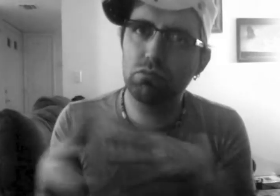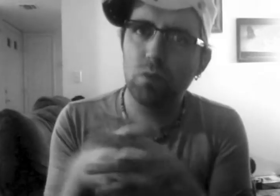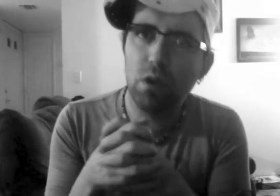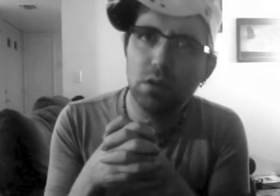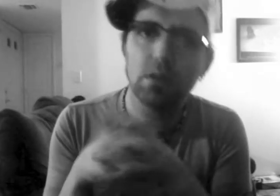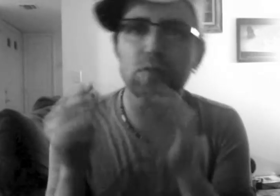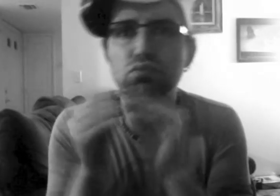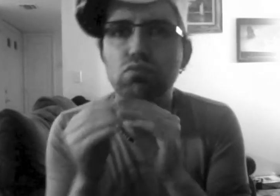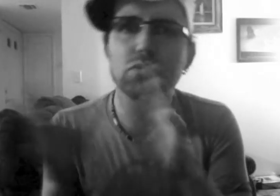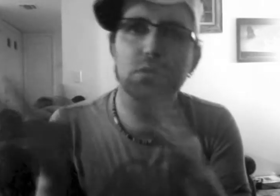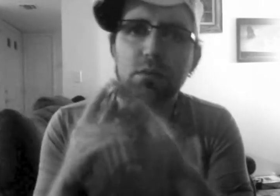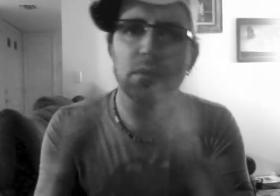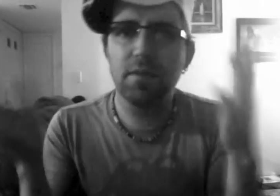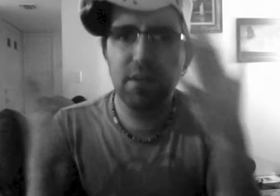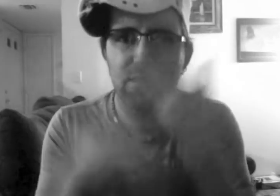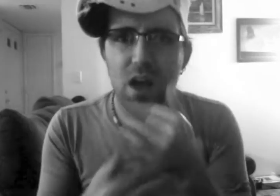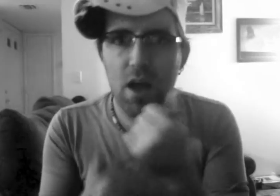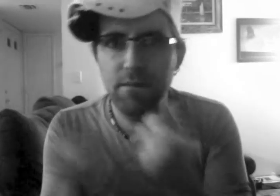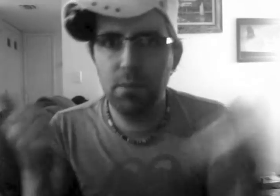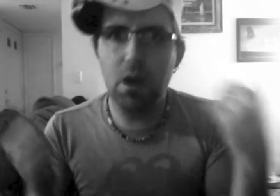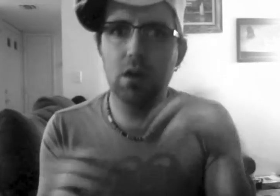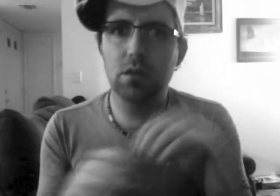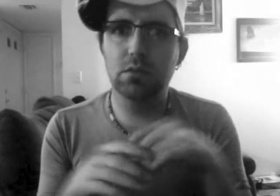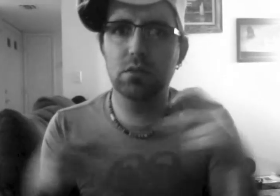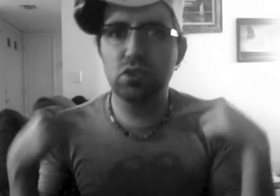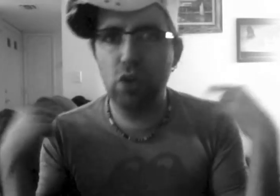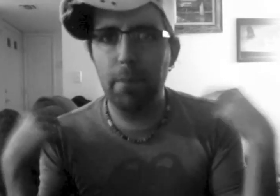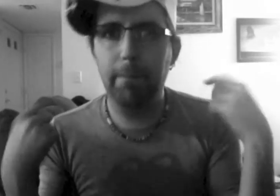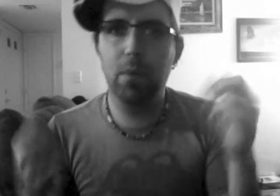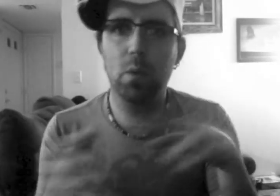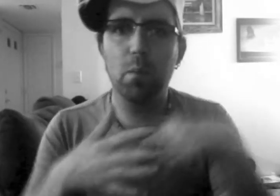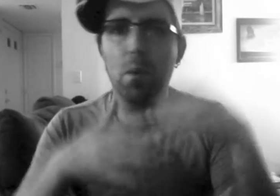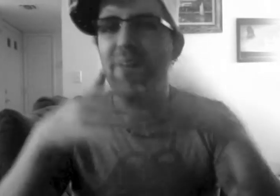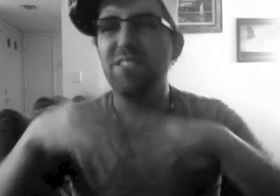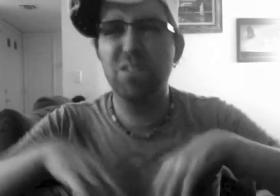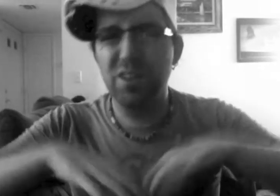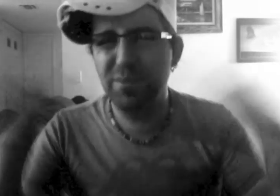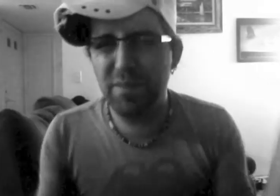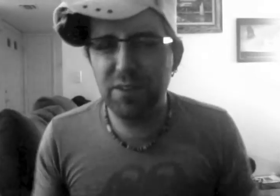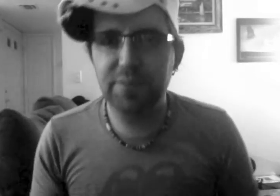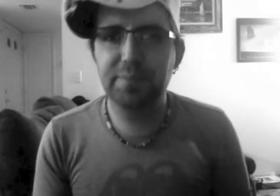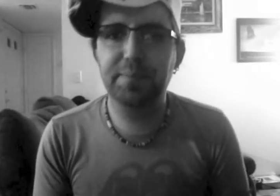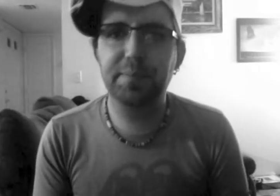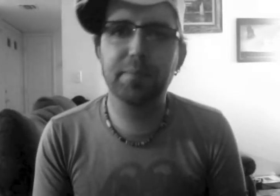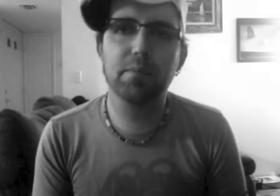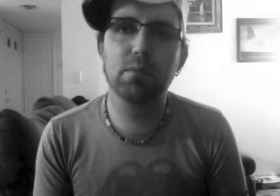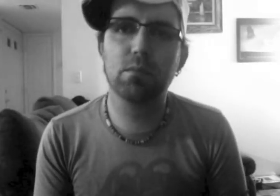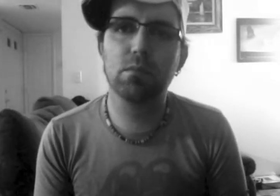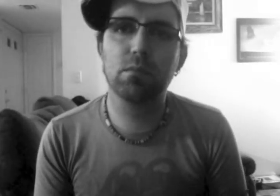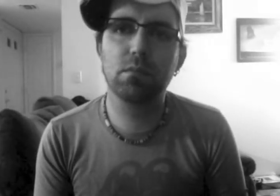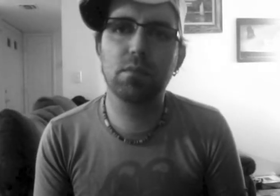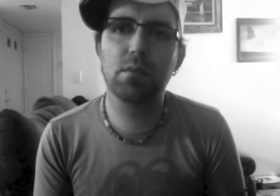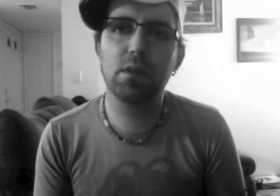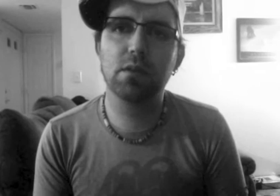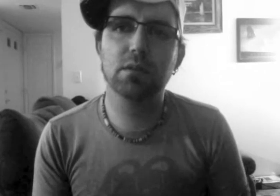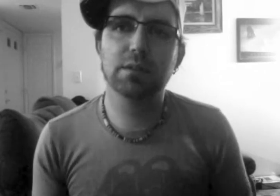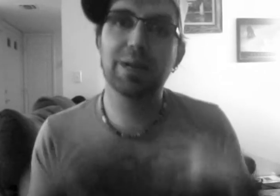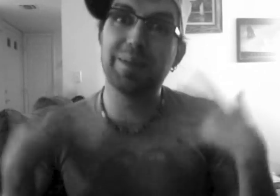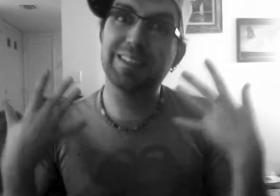engaging piece of whimsy. It doesn't have the ambition or the reputation of other 50s MGM musicals. But it has a charm all its